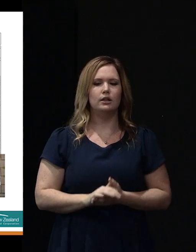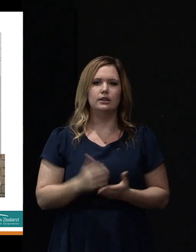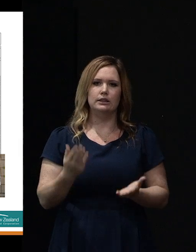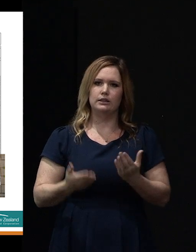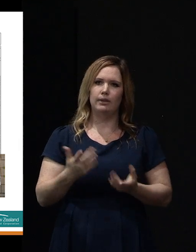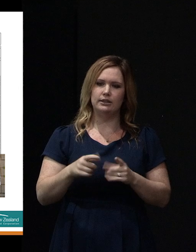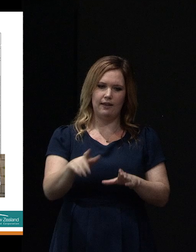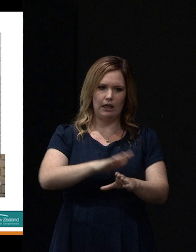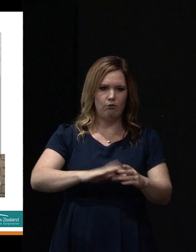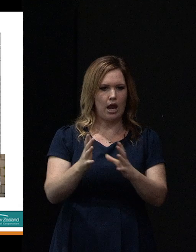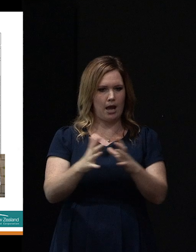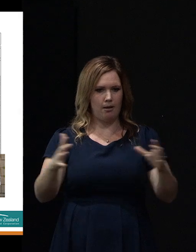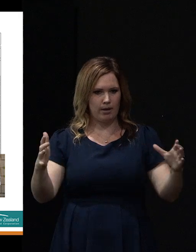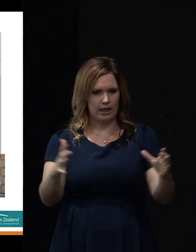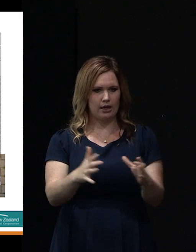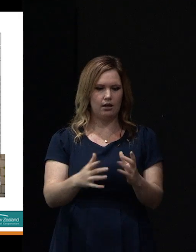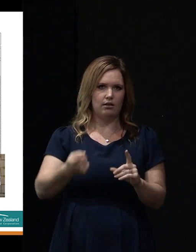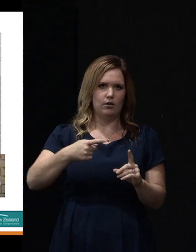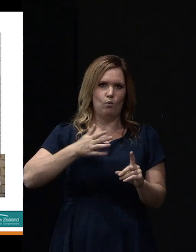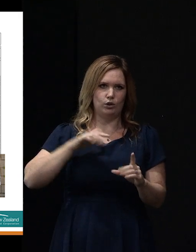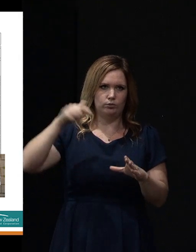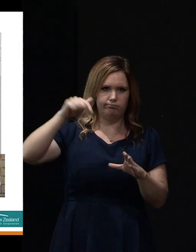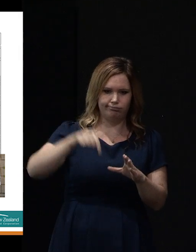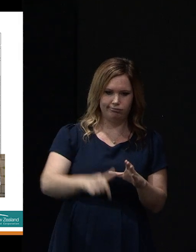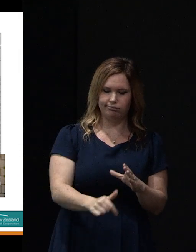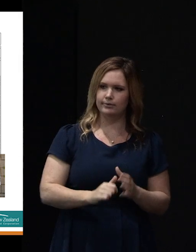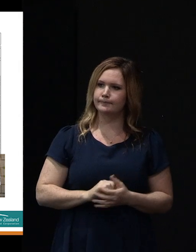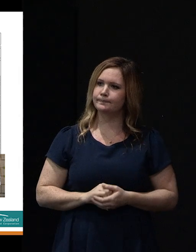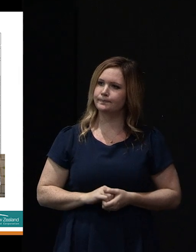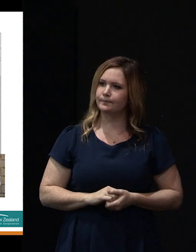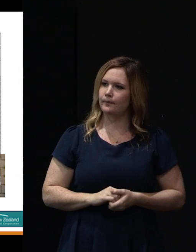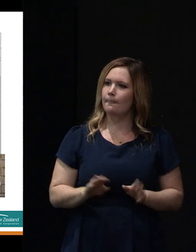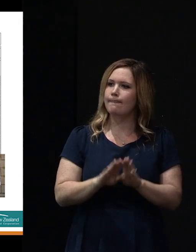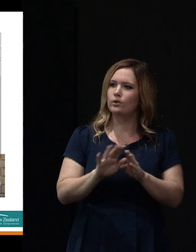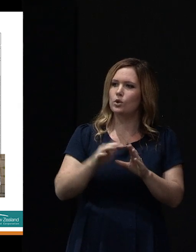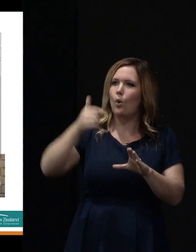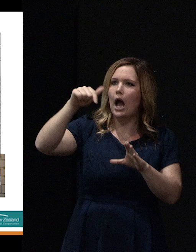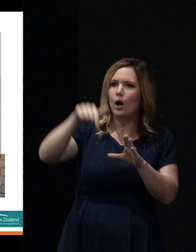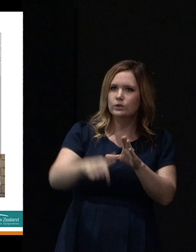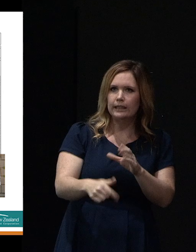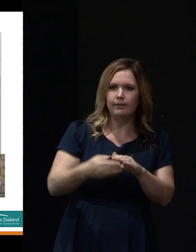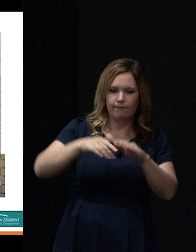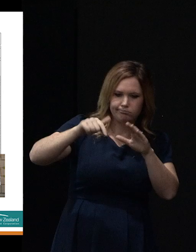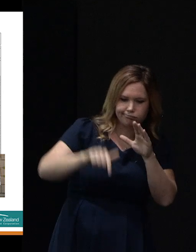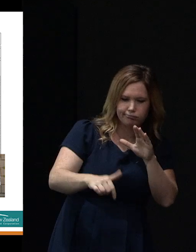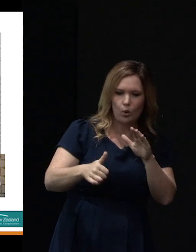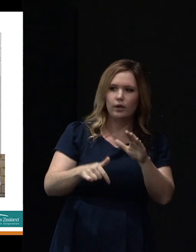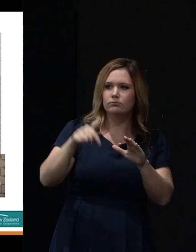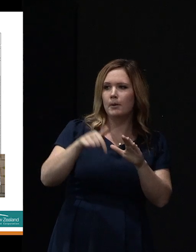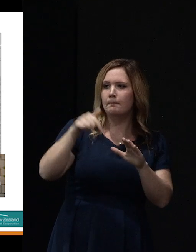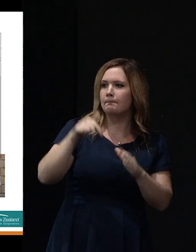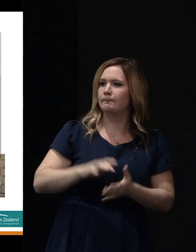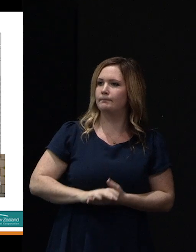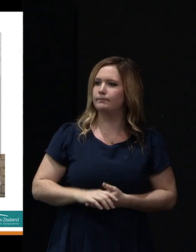how big the area is where you're going to put the machine and how deep you anticipate going. And we can see in the bottom